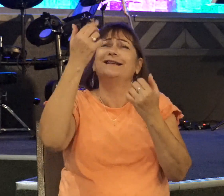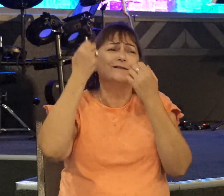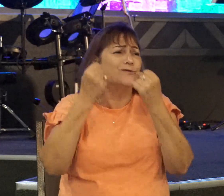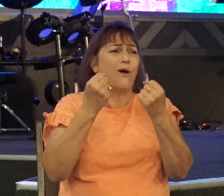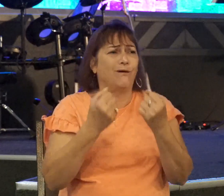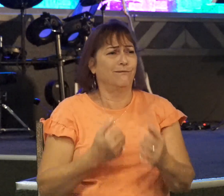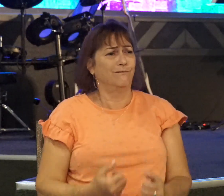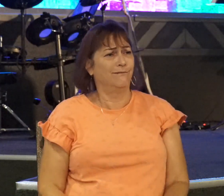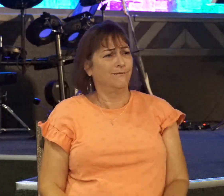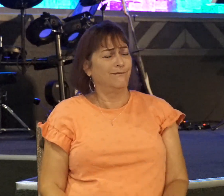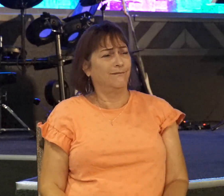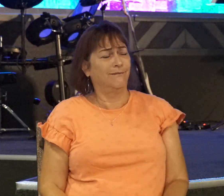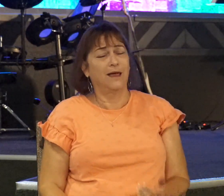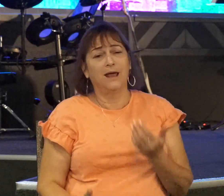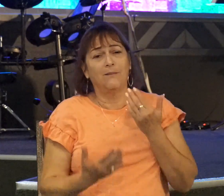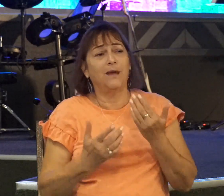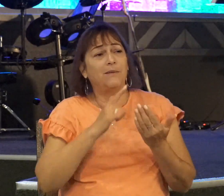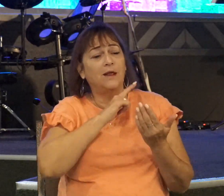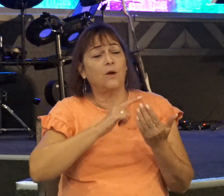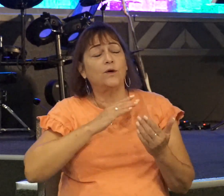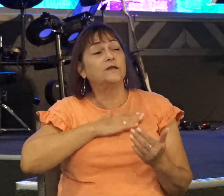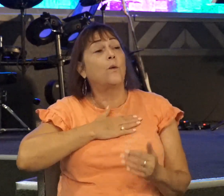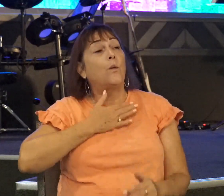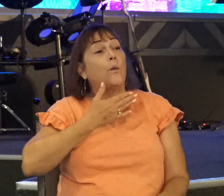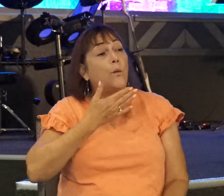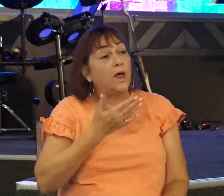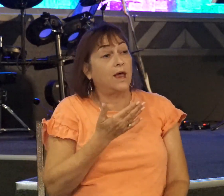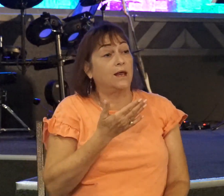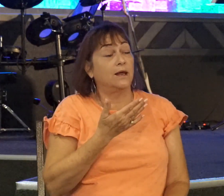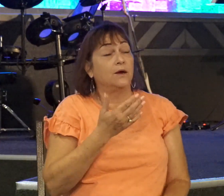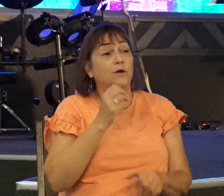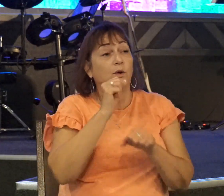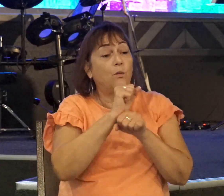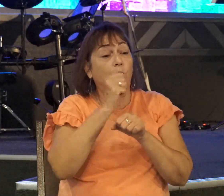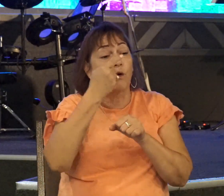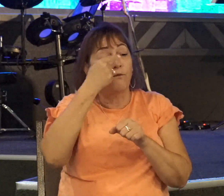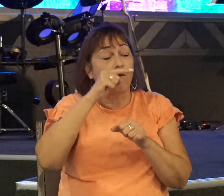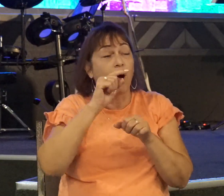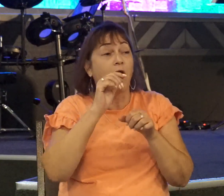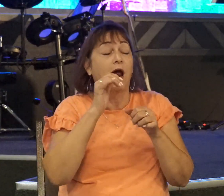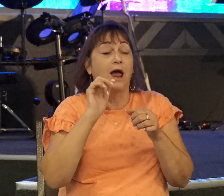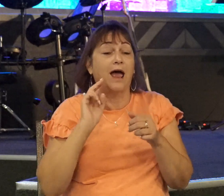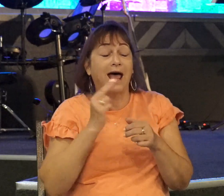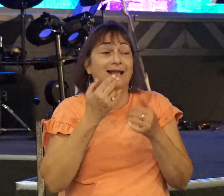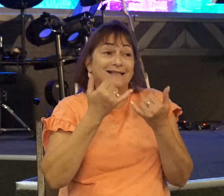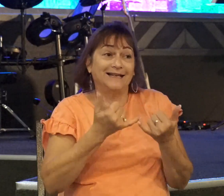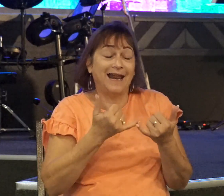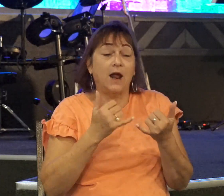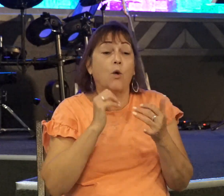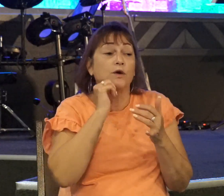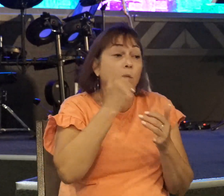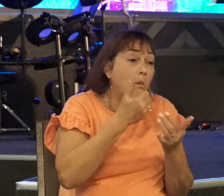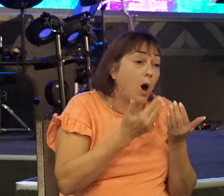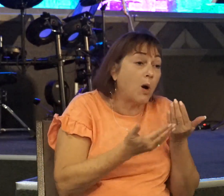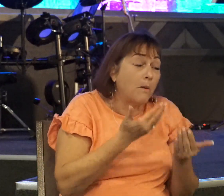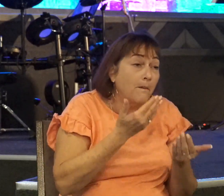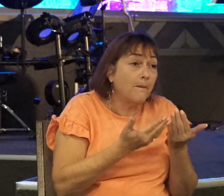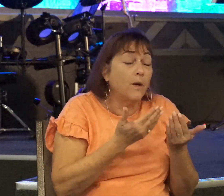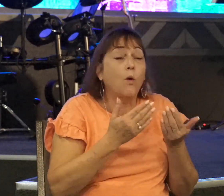It may be the Lord's will to work for us today or tomorrow or the next day.